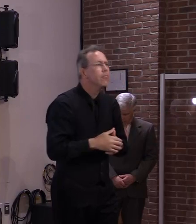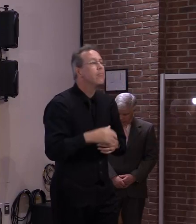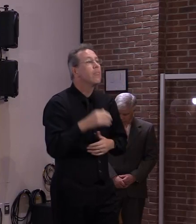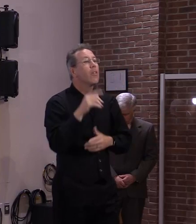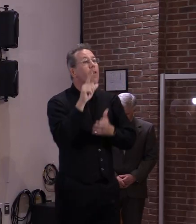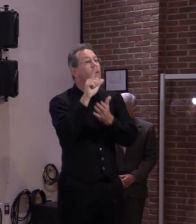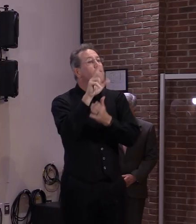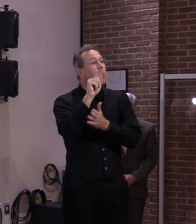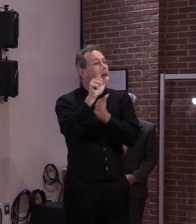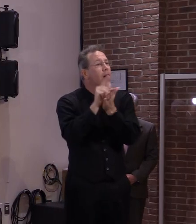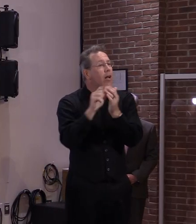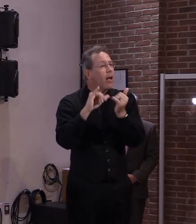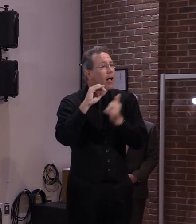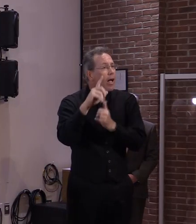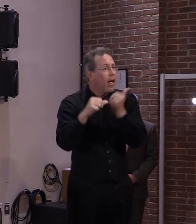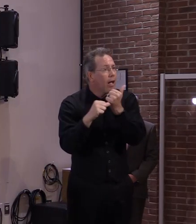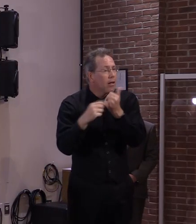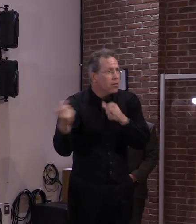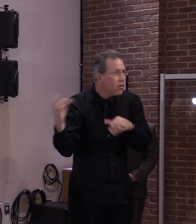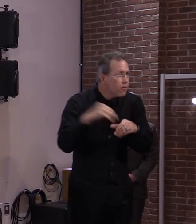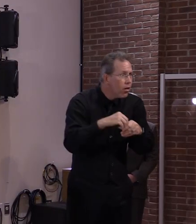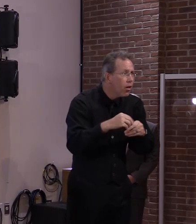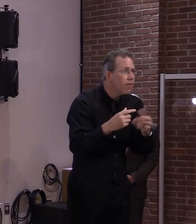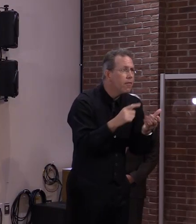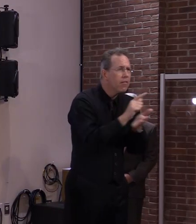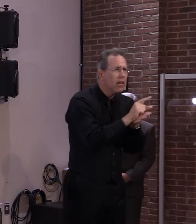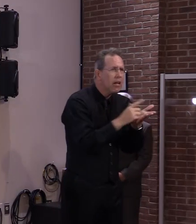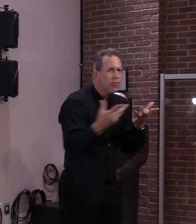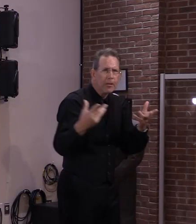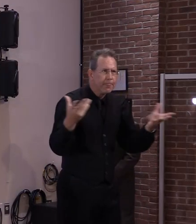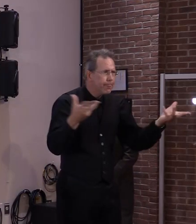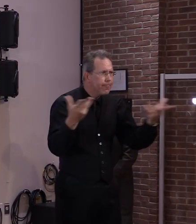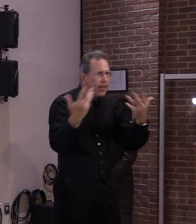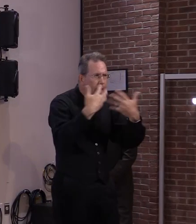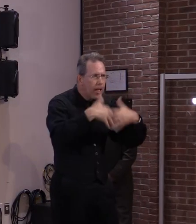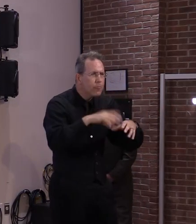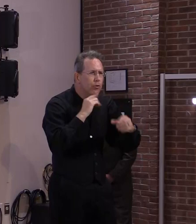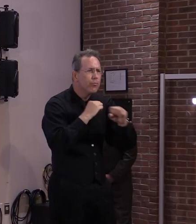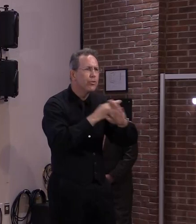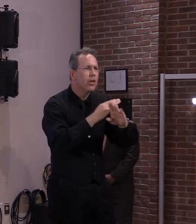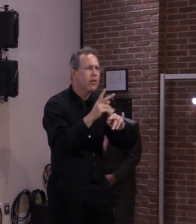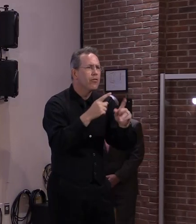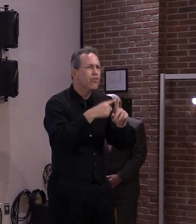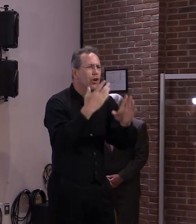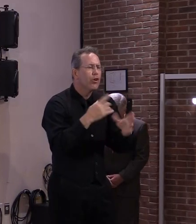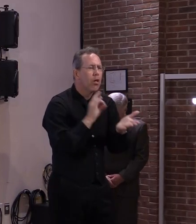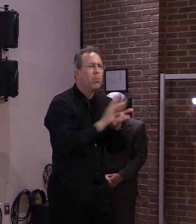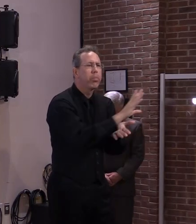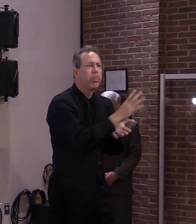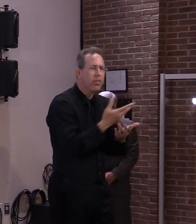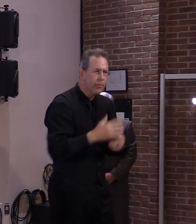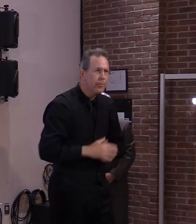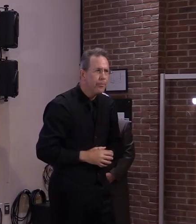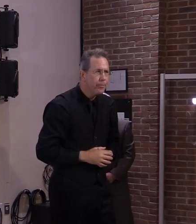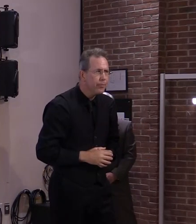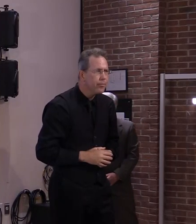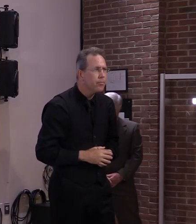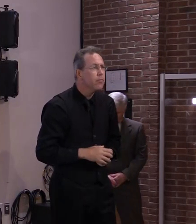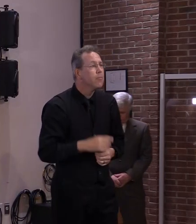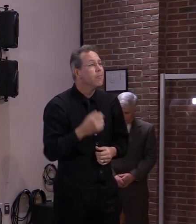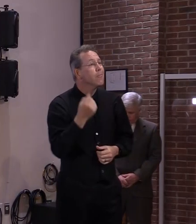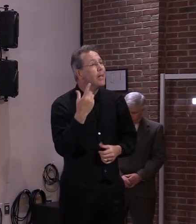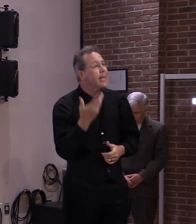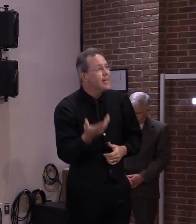resources in place that help folks. A lot of the requirements that are slowing this down are federal.